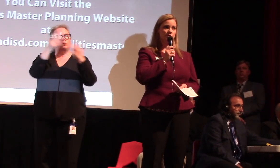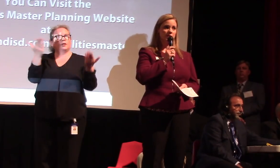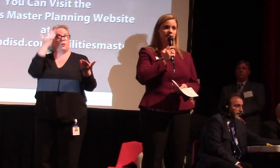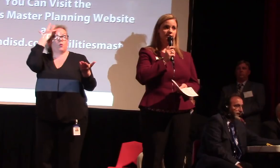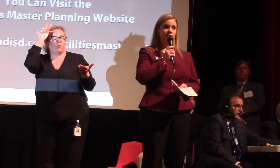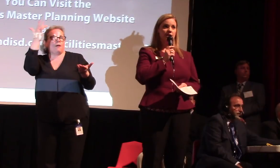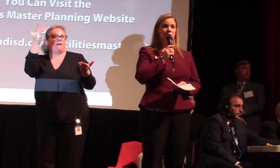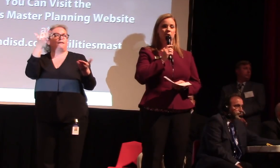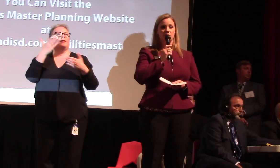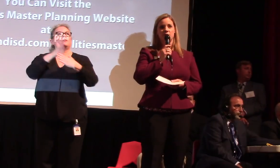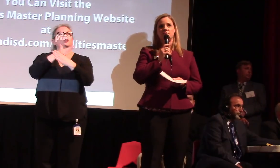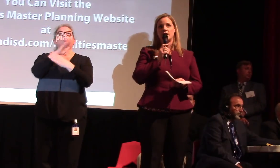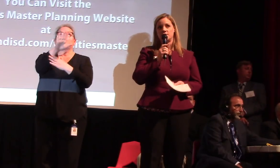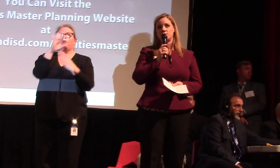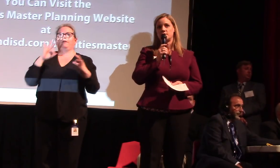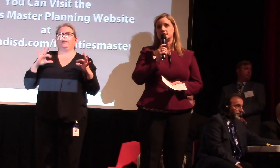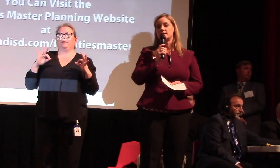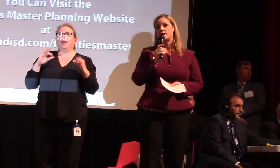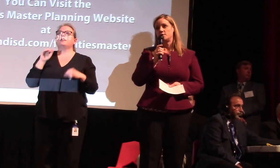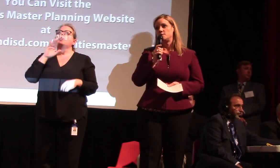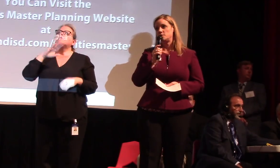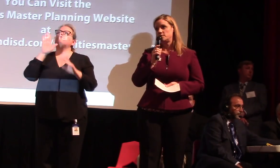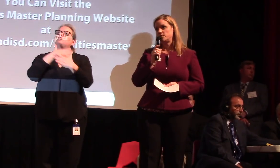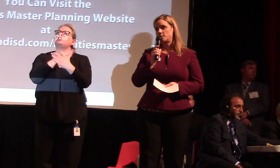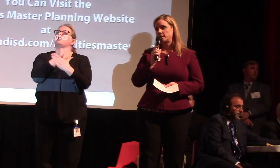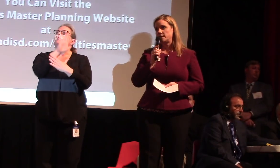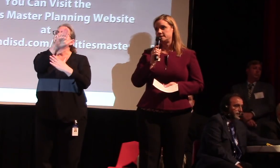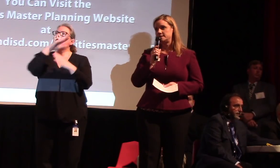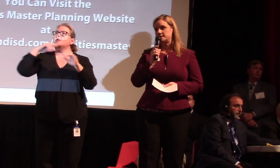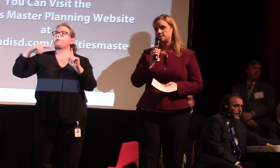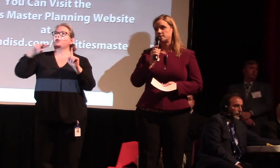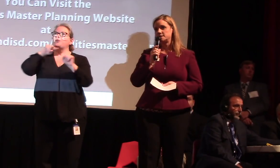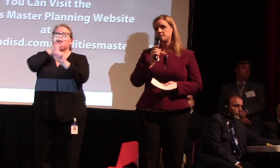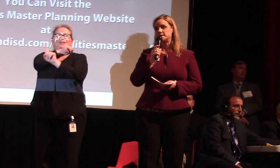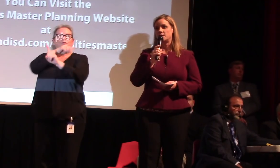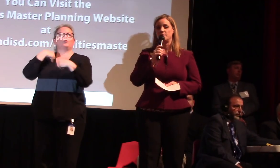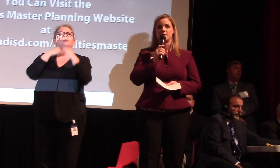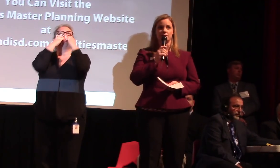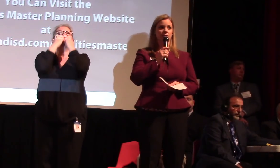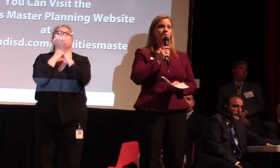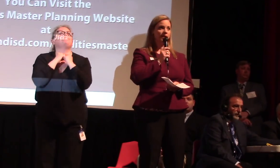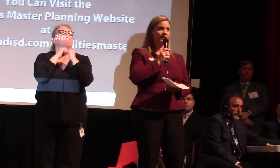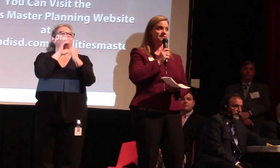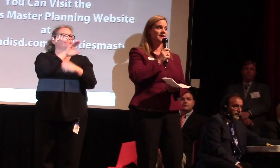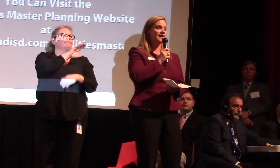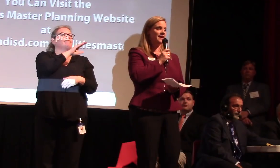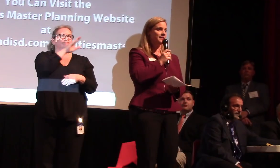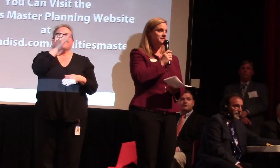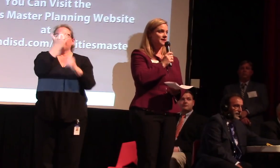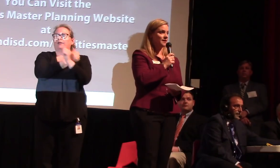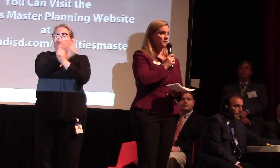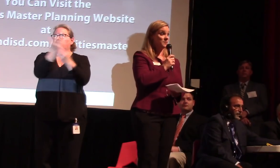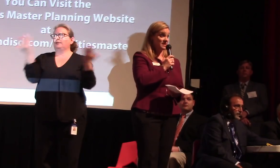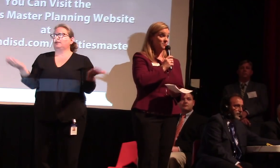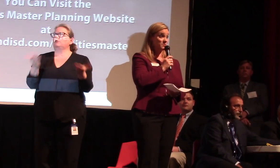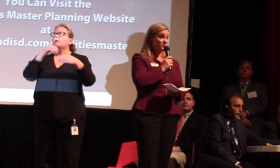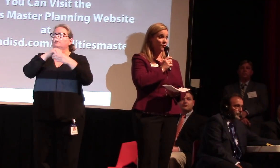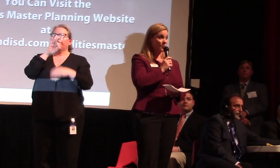and to share ideas from your perspective but that we value the entire community of Fort Bend ISD. So let's please all be mindful of that and